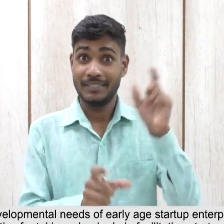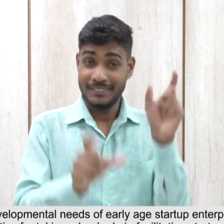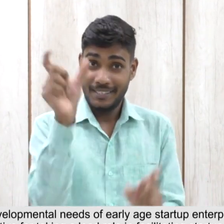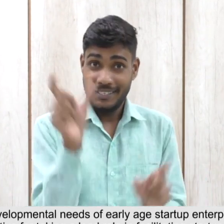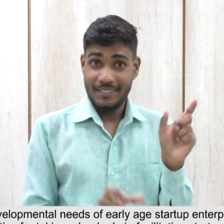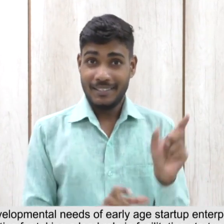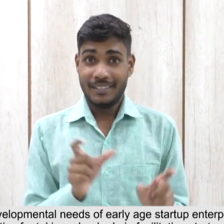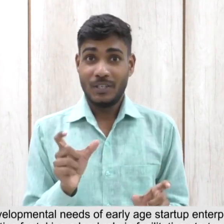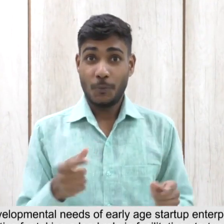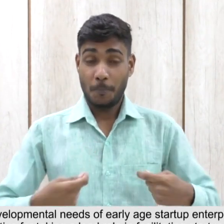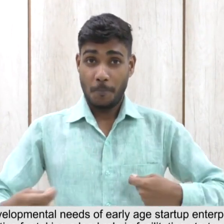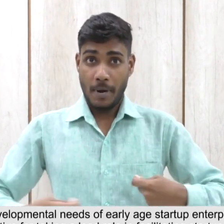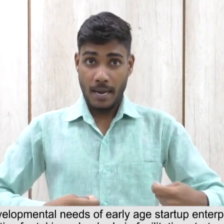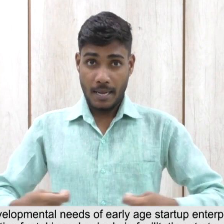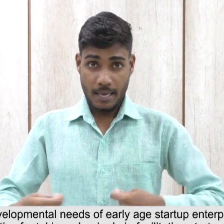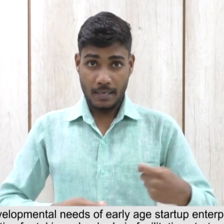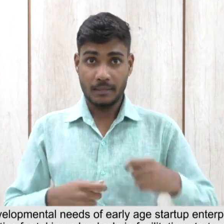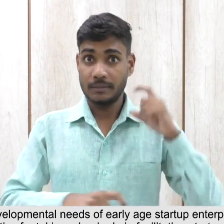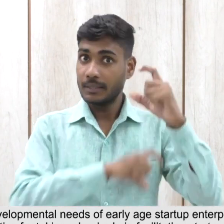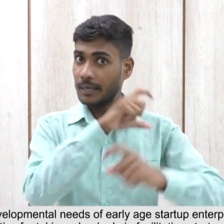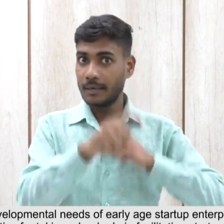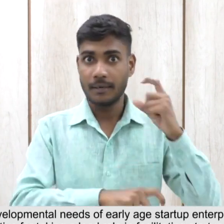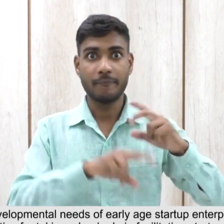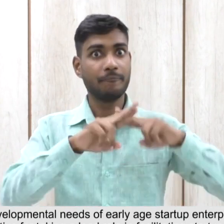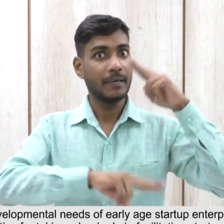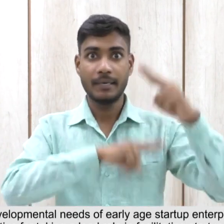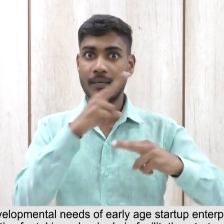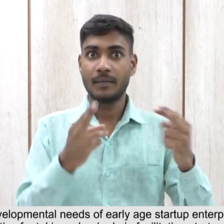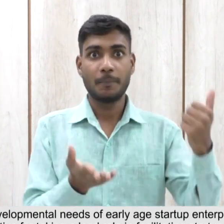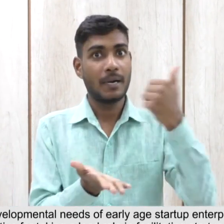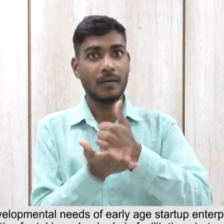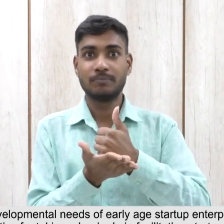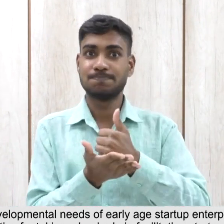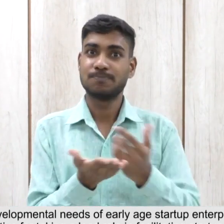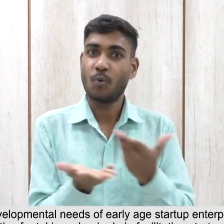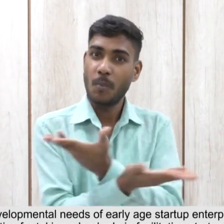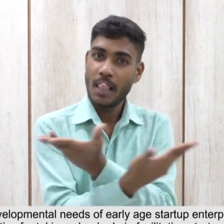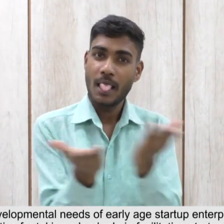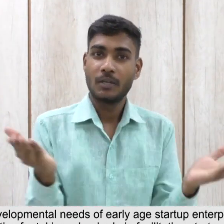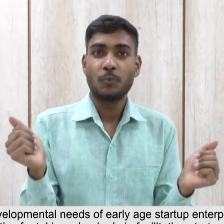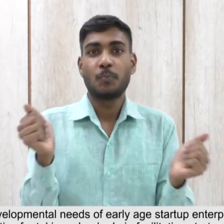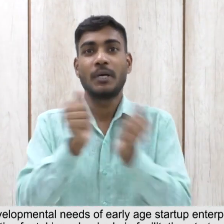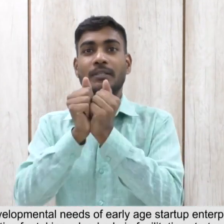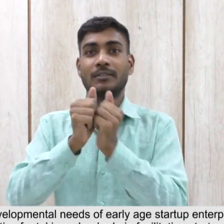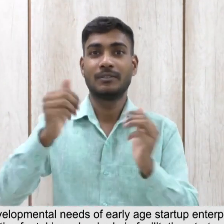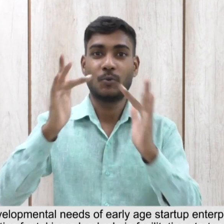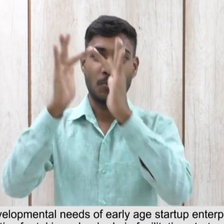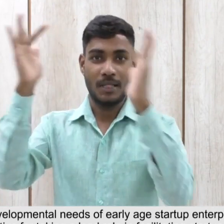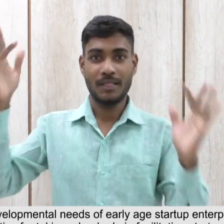NHFDC should be a part of this digital initiative for taking a lead role in facilitating start-up